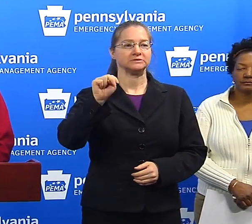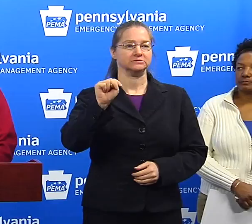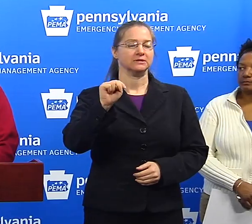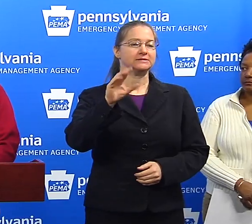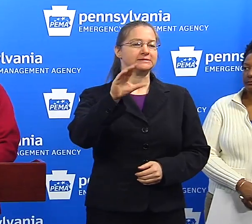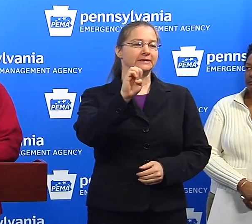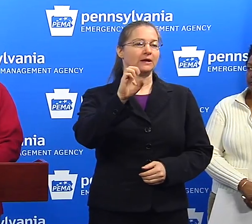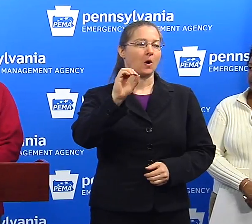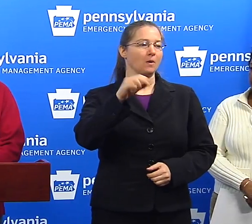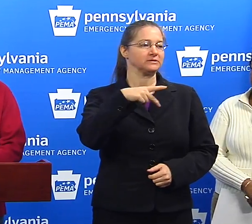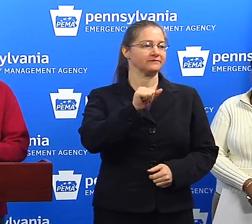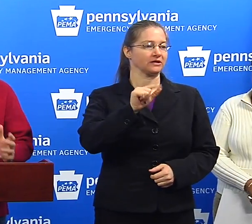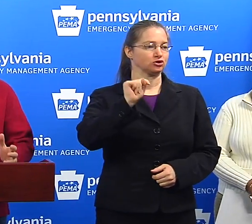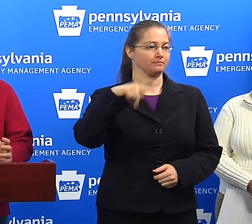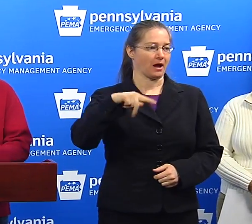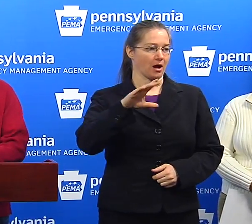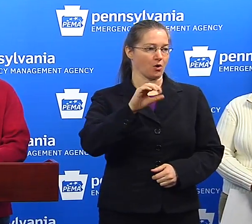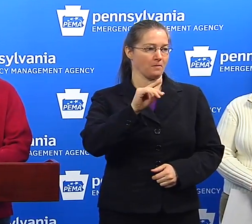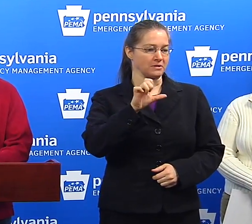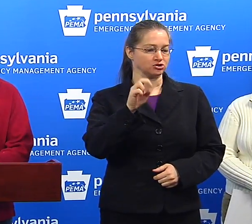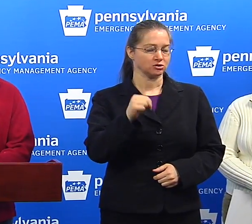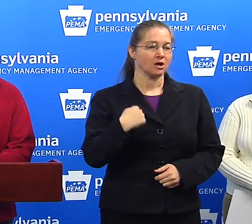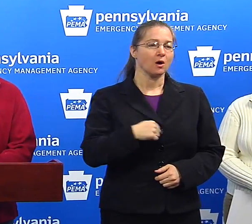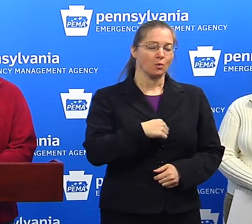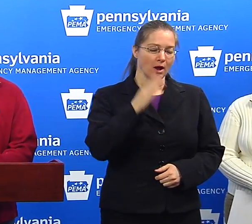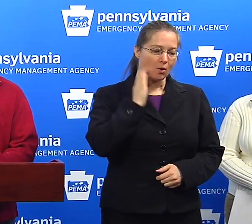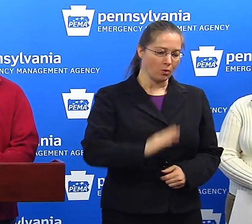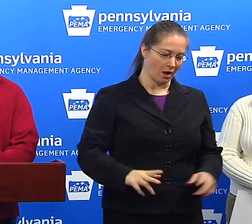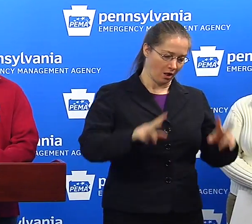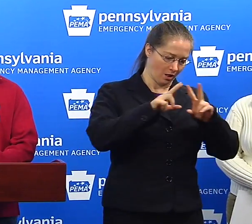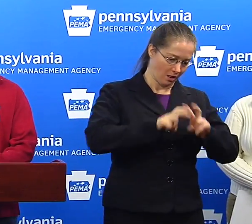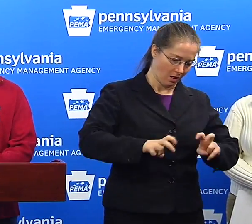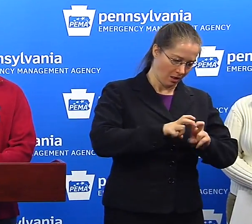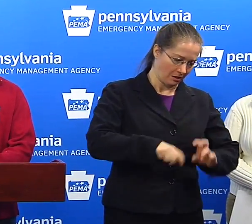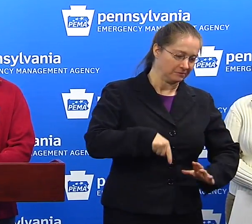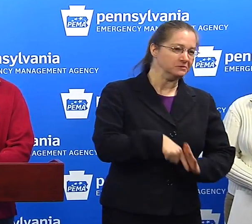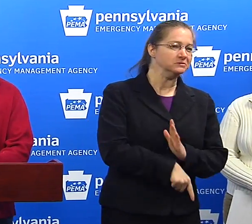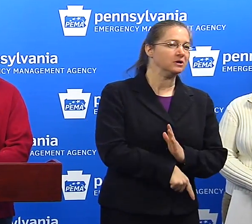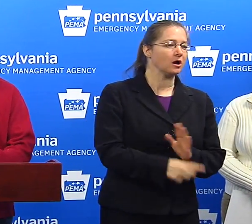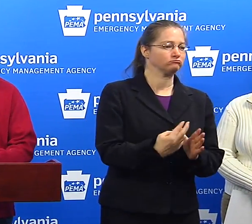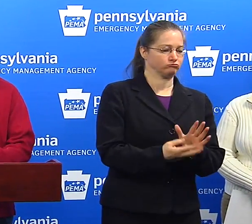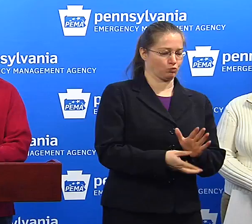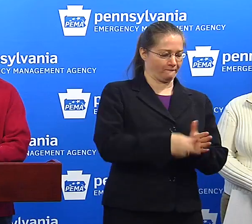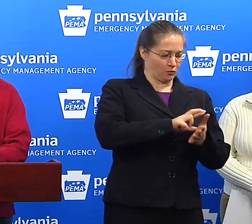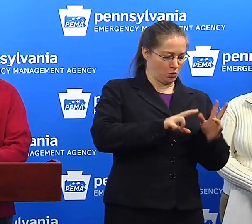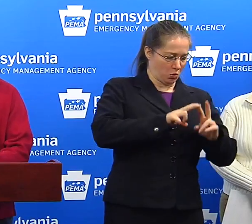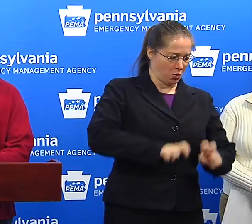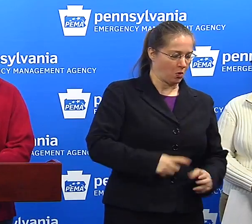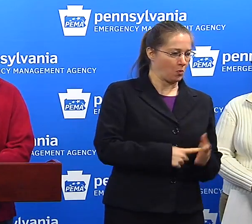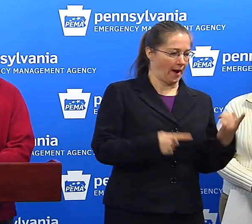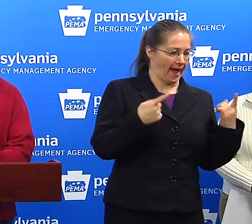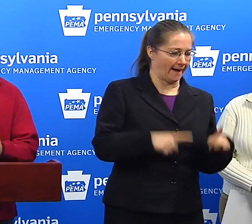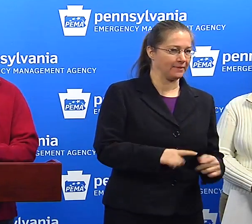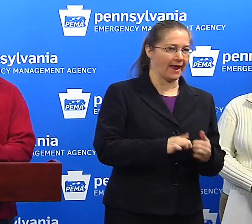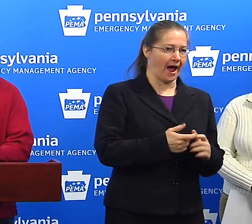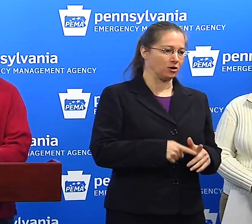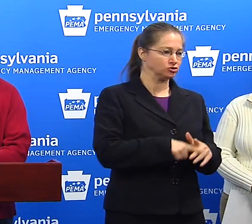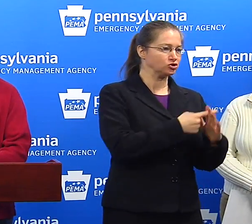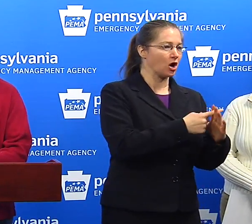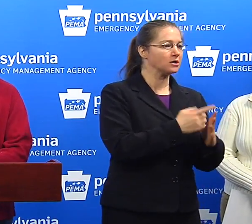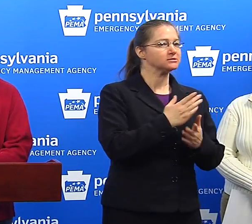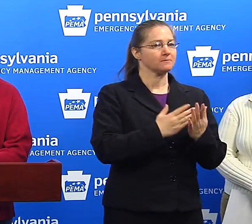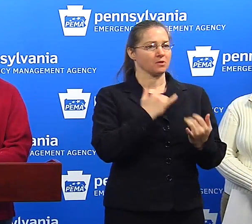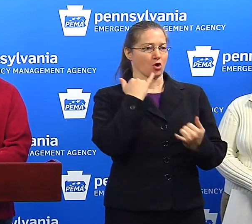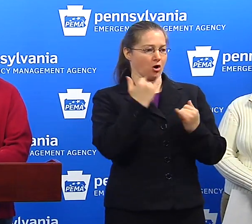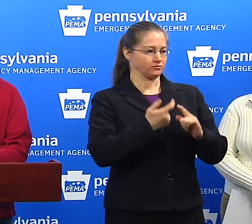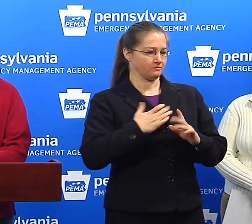Commission. And we will do an extensive after-action review to take a look at how this started, some of the calls that were made out of my office,